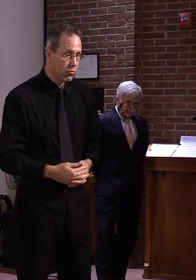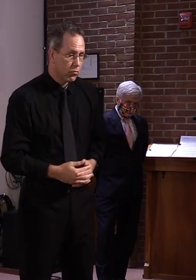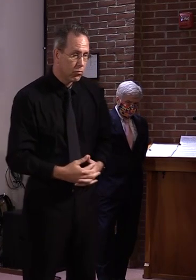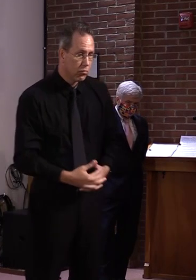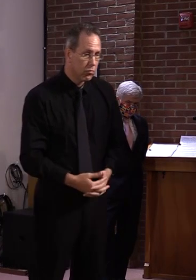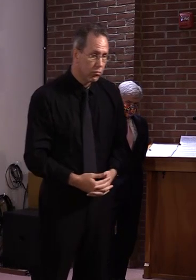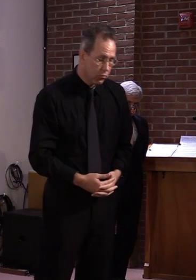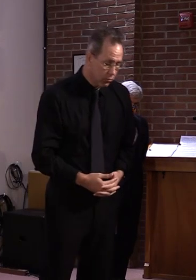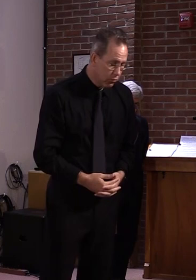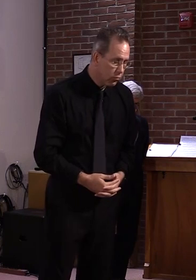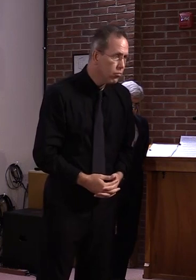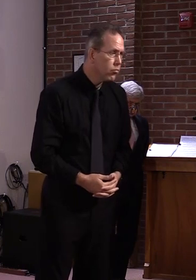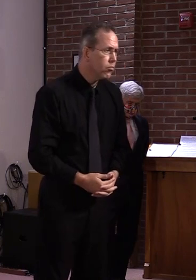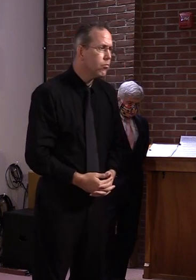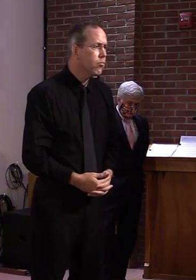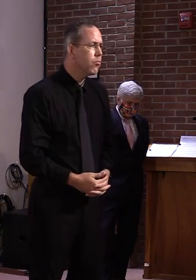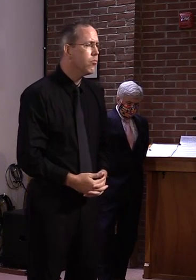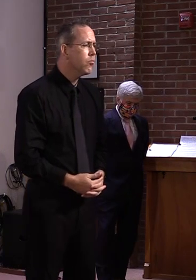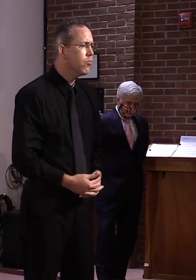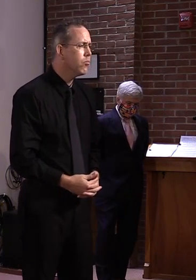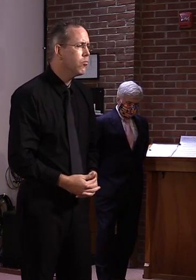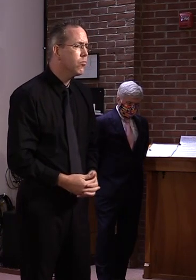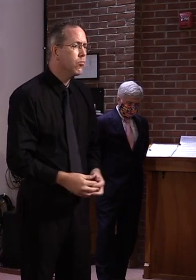Ethan Burlington Free Press.